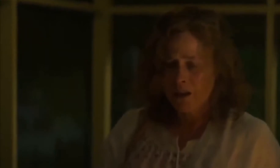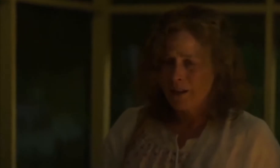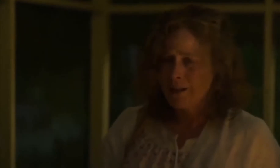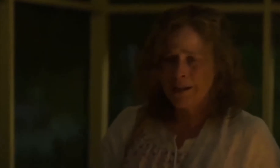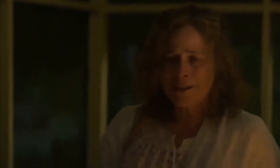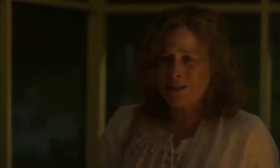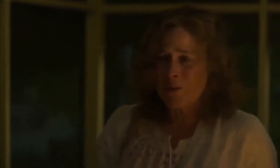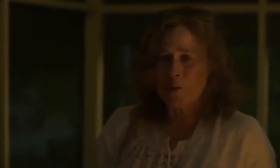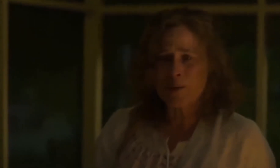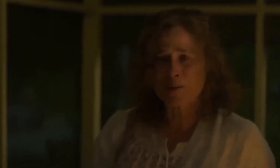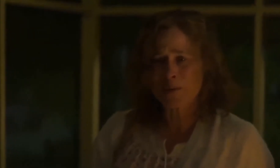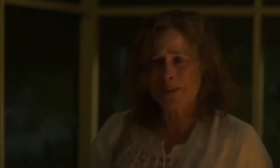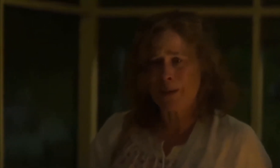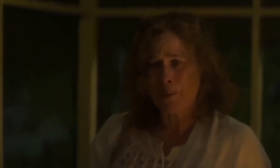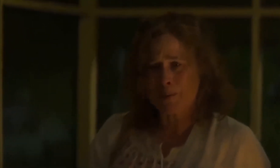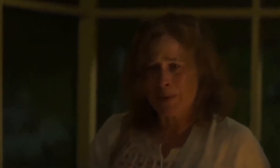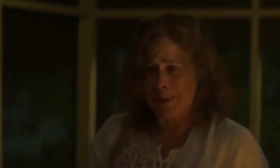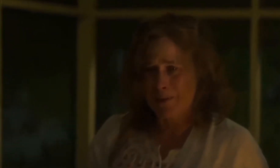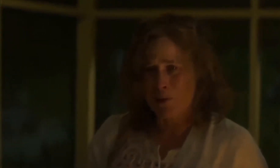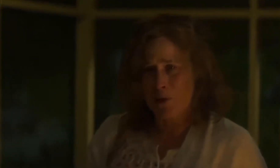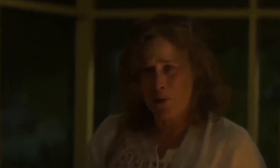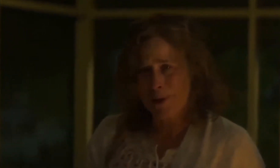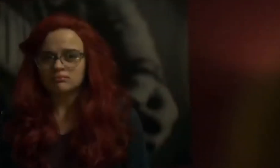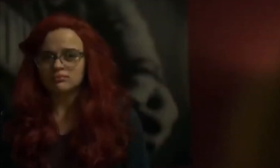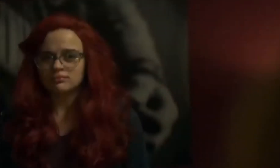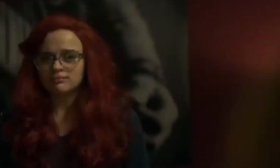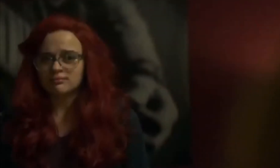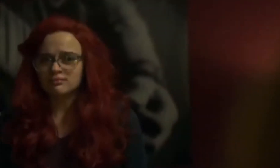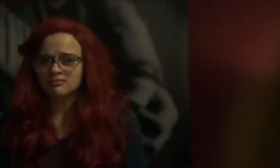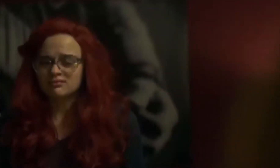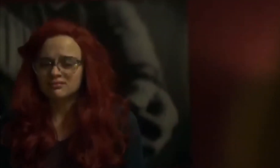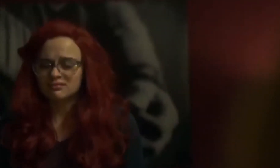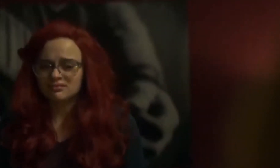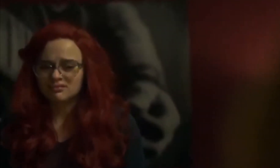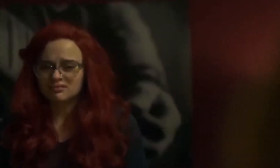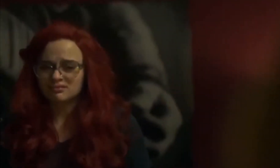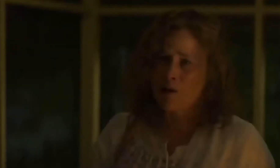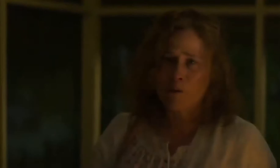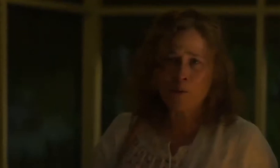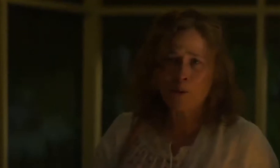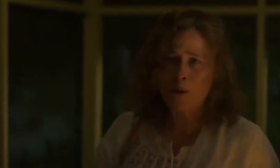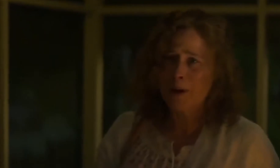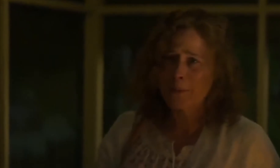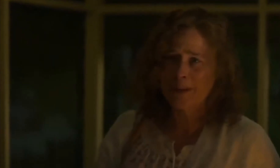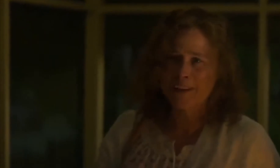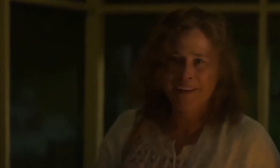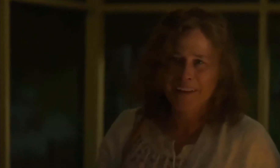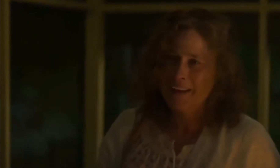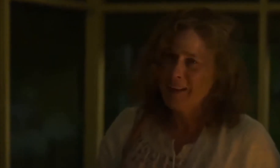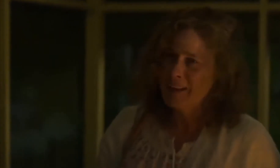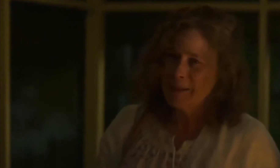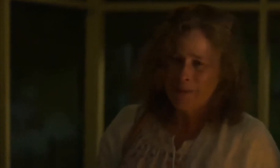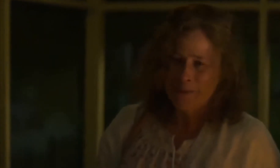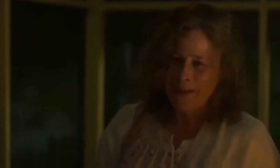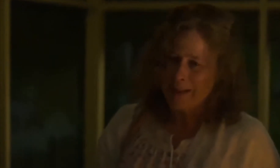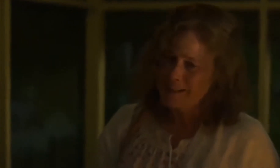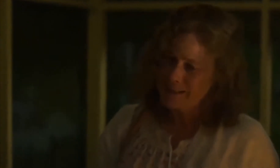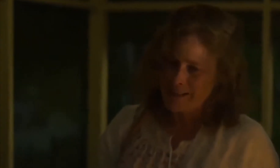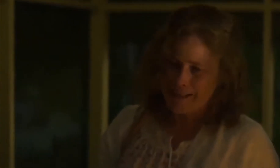I just always will see you with my little girl. You're all grown up. Oh, I can see